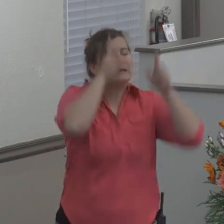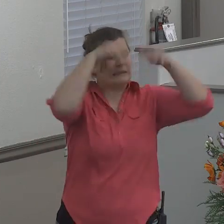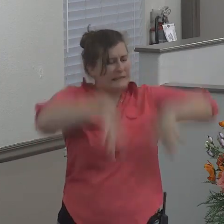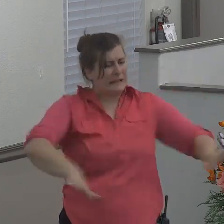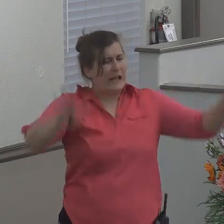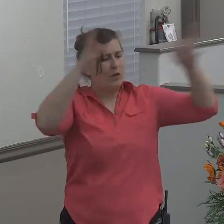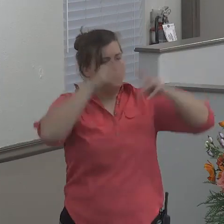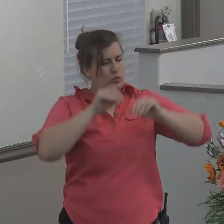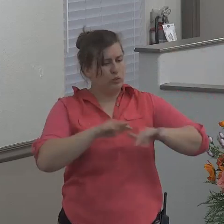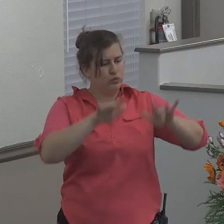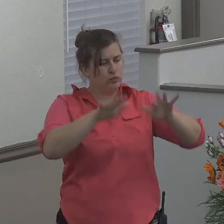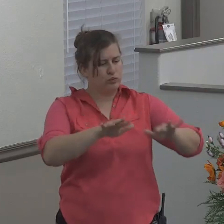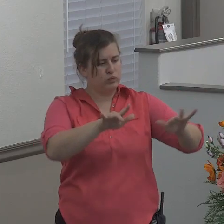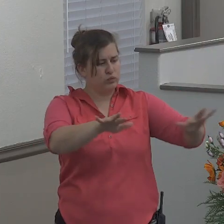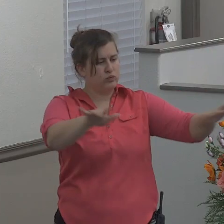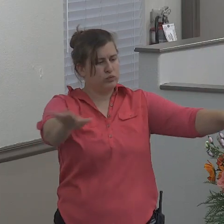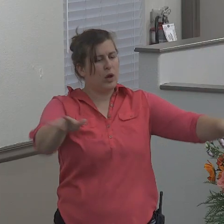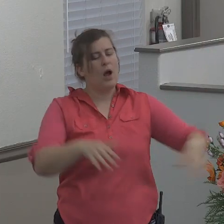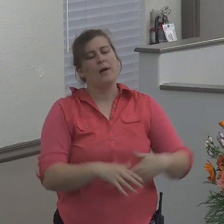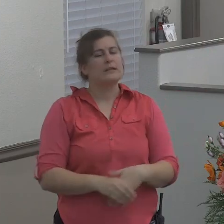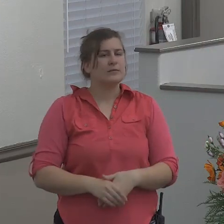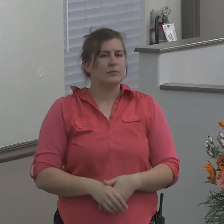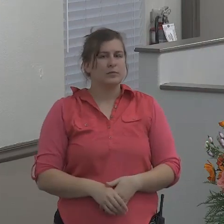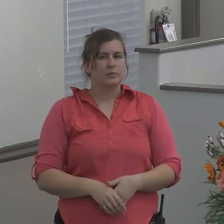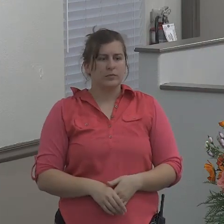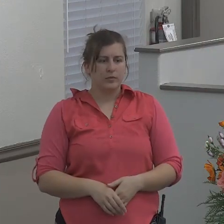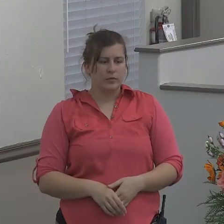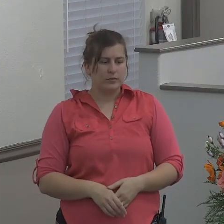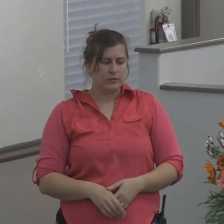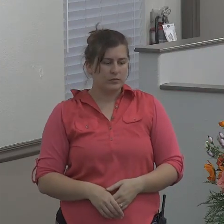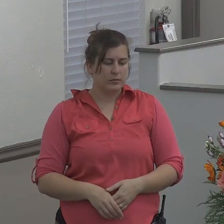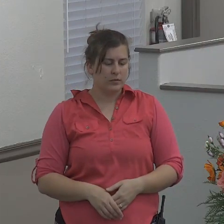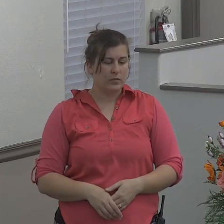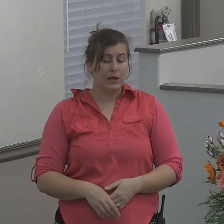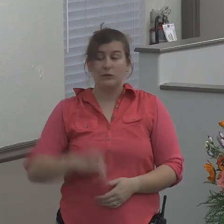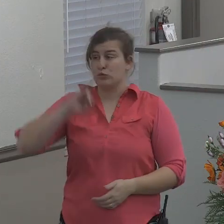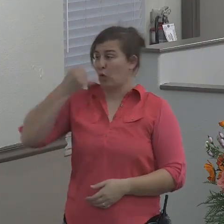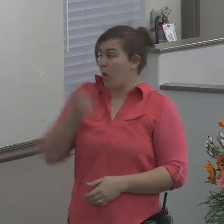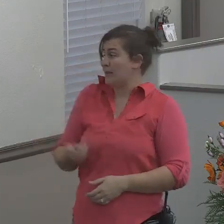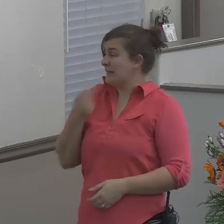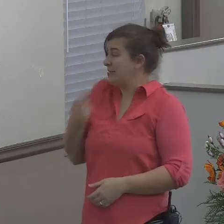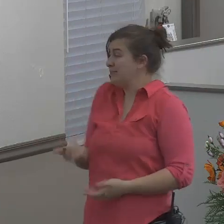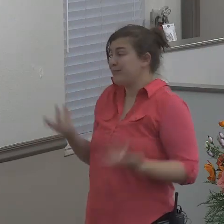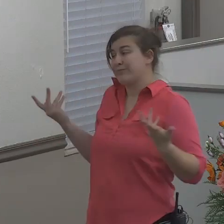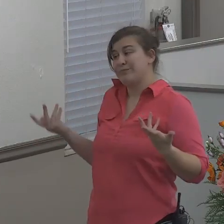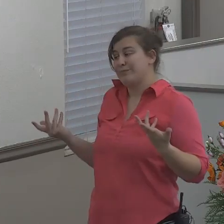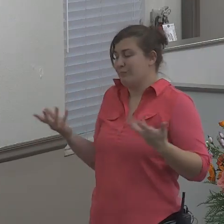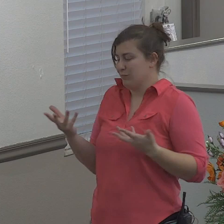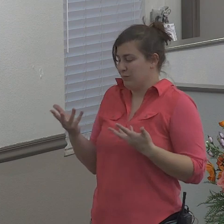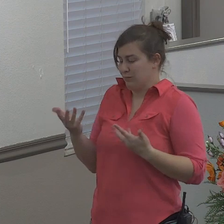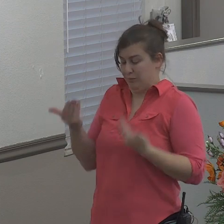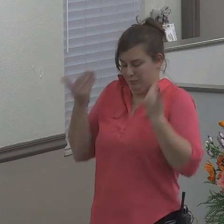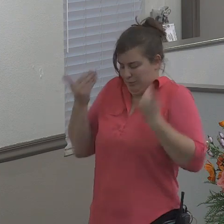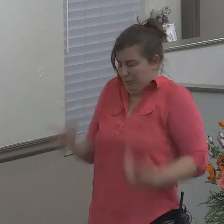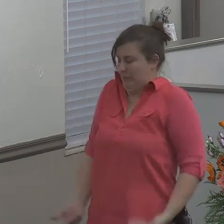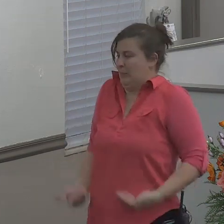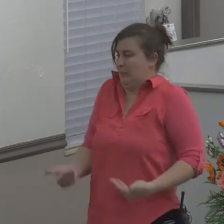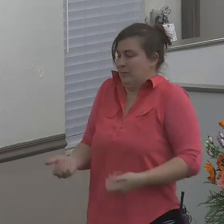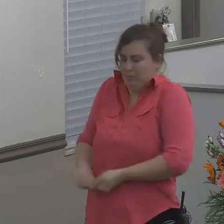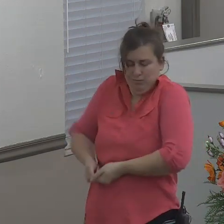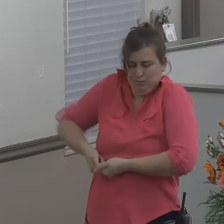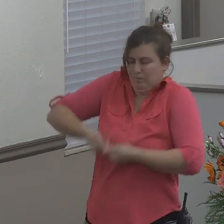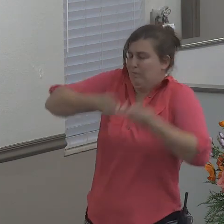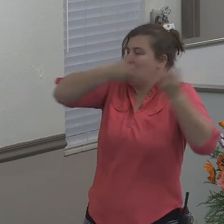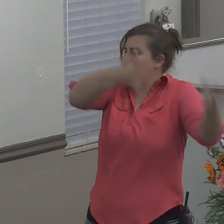unto us? For the sea wrought, and was temptuous. And he said unto them, Take me up, and cast me